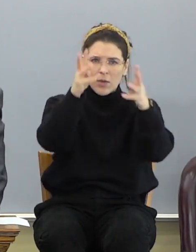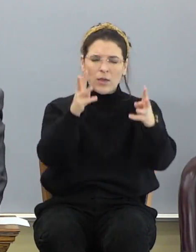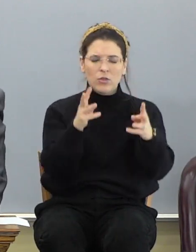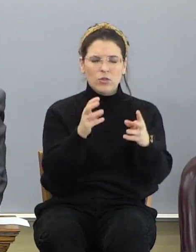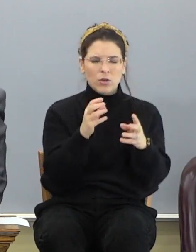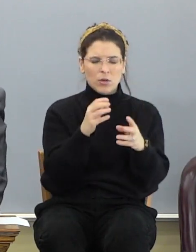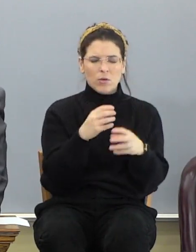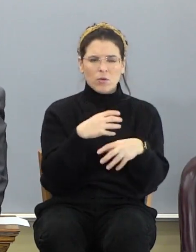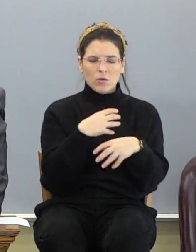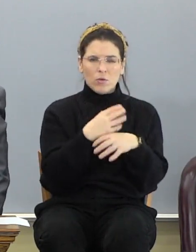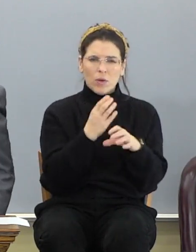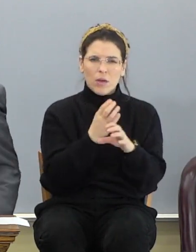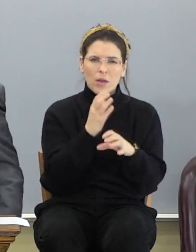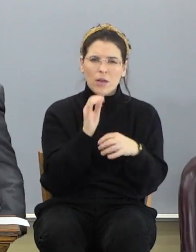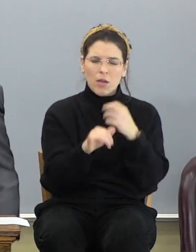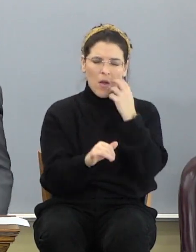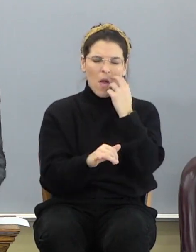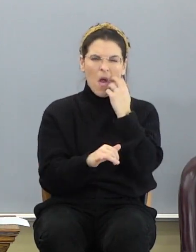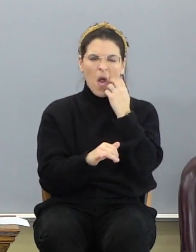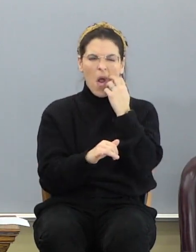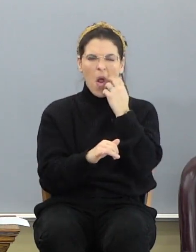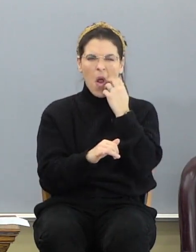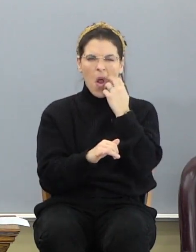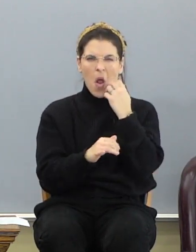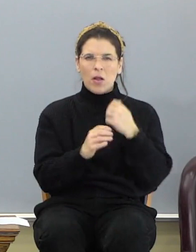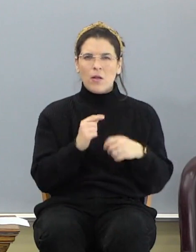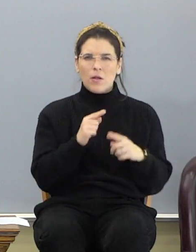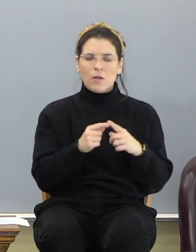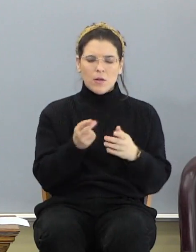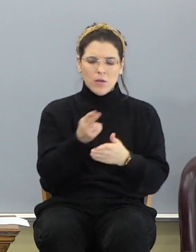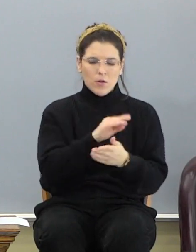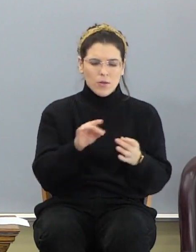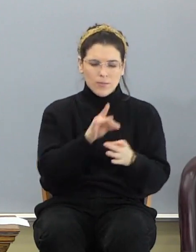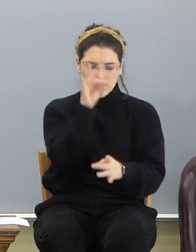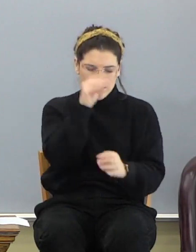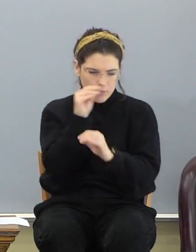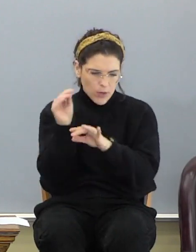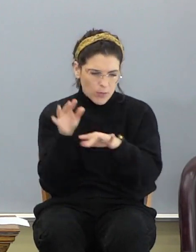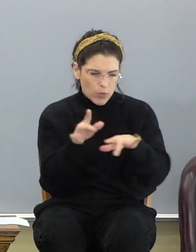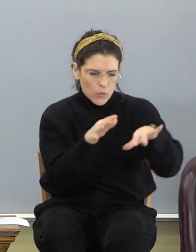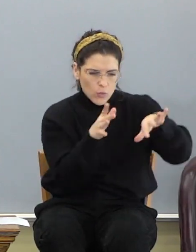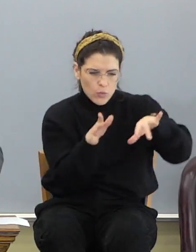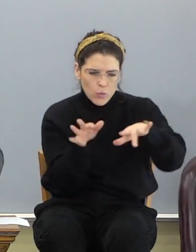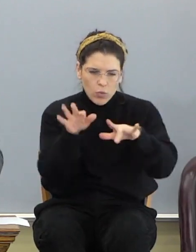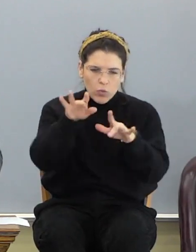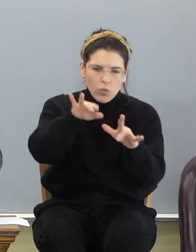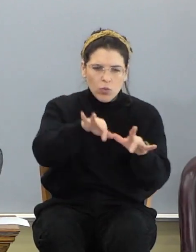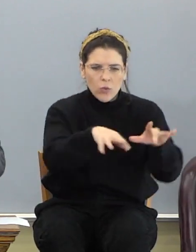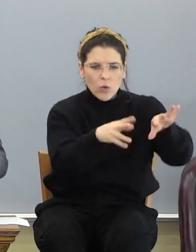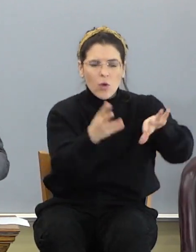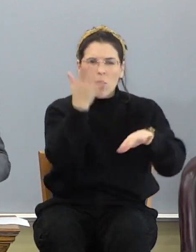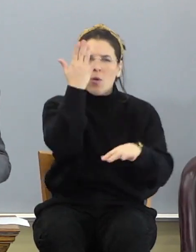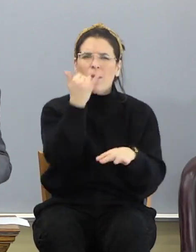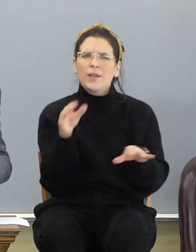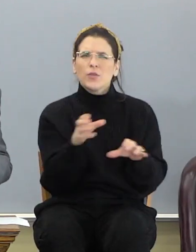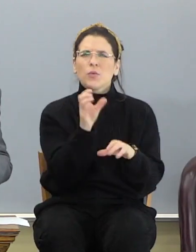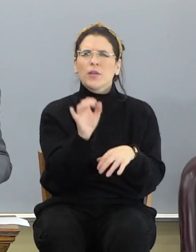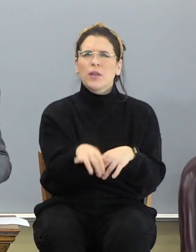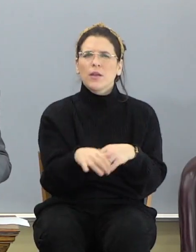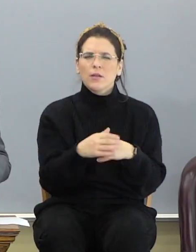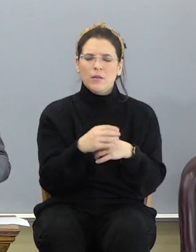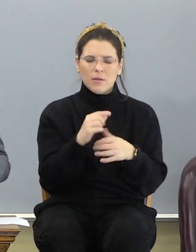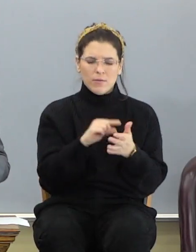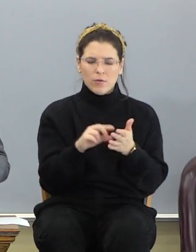When He did that, when He moved upon the face of earth, what's He doing? Why is He doing that? Look at verse 30.